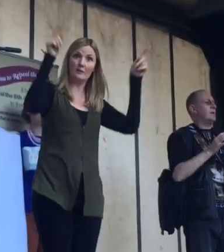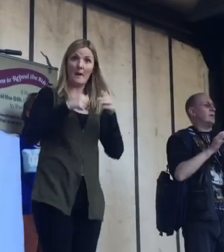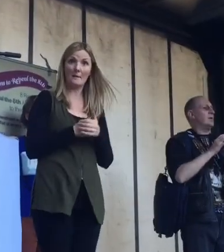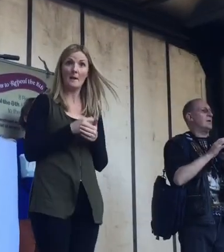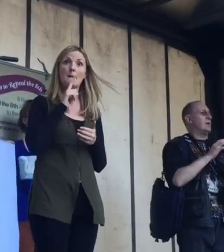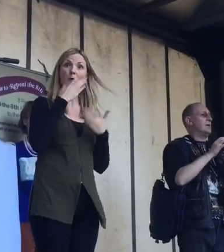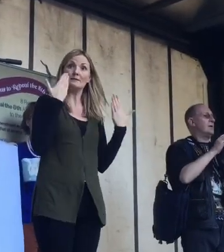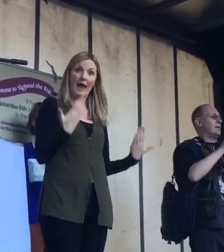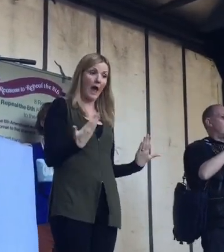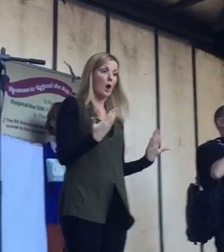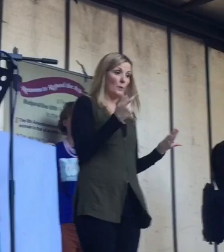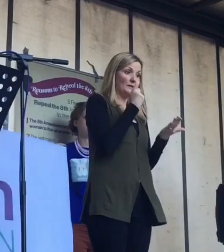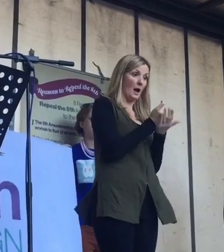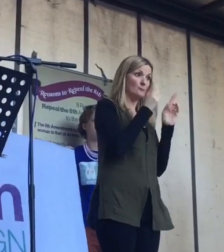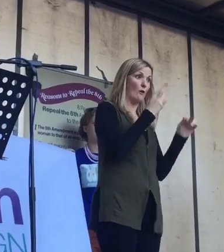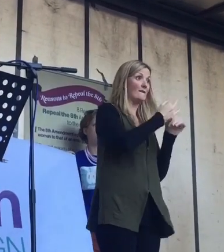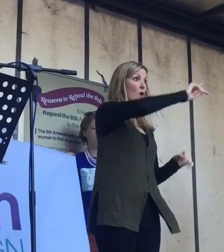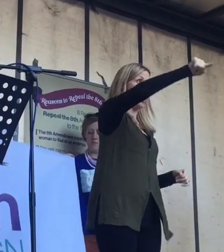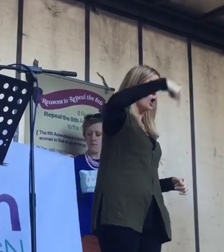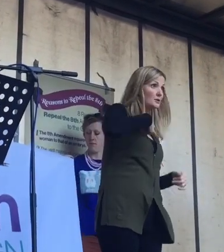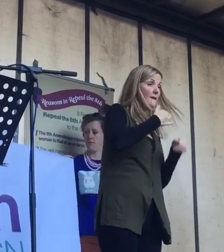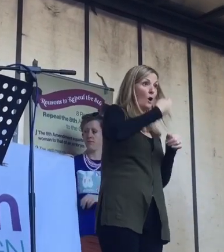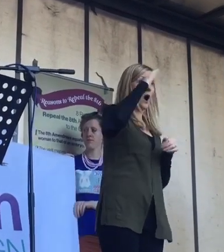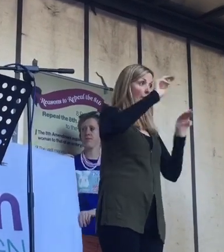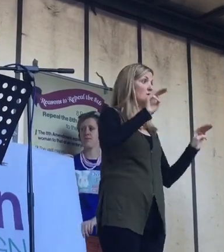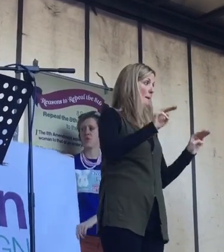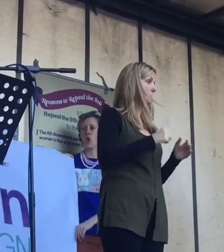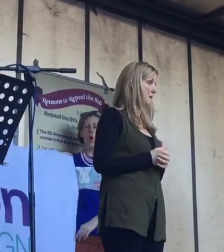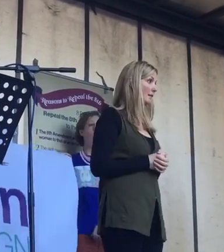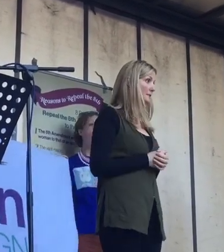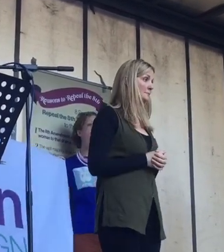time is right now for us, for the Irish people.